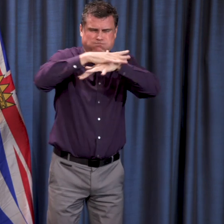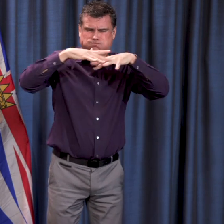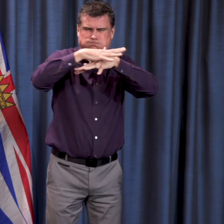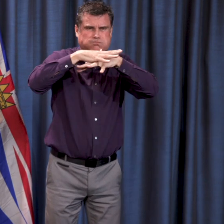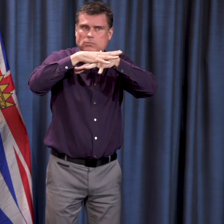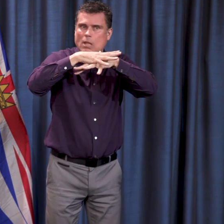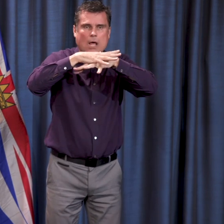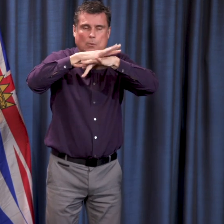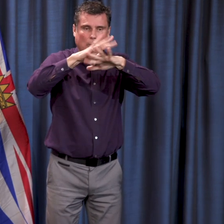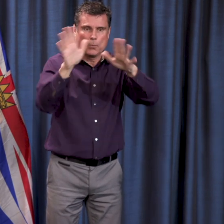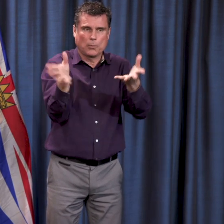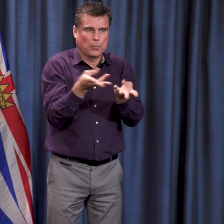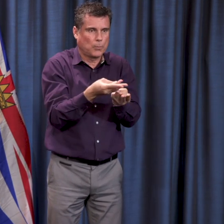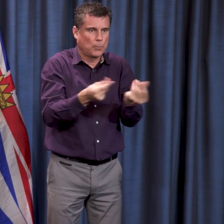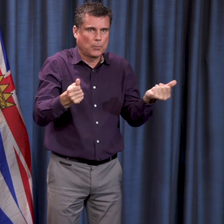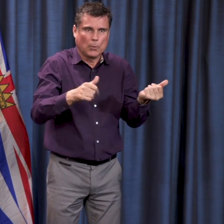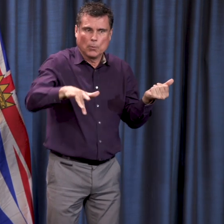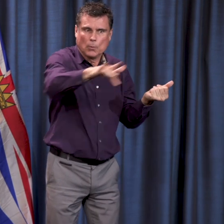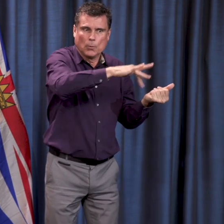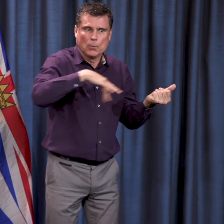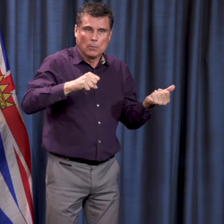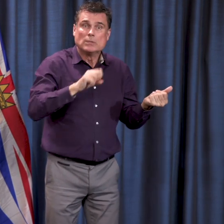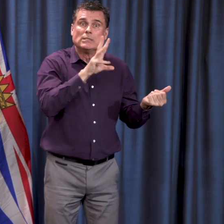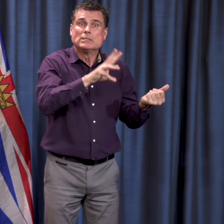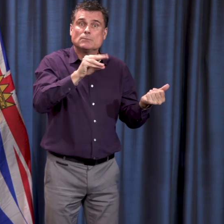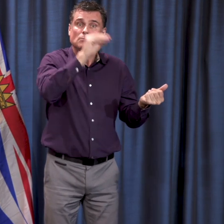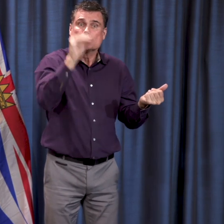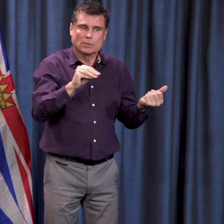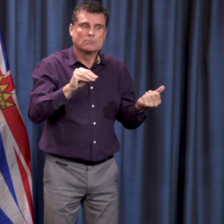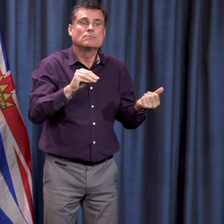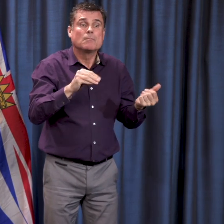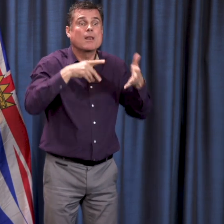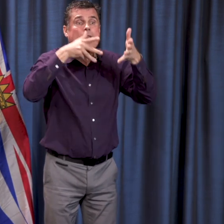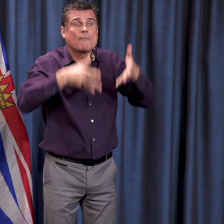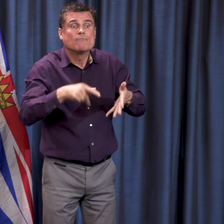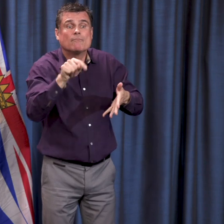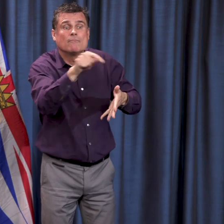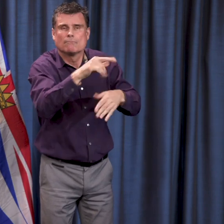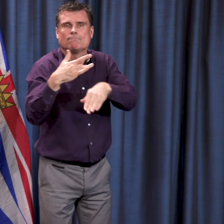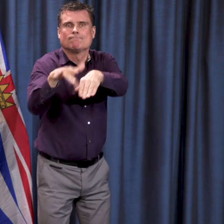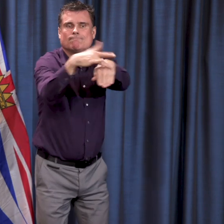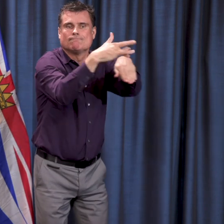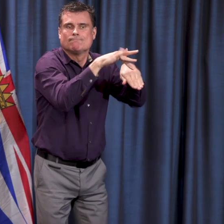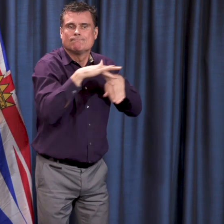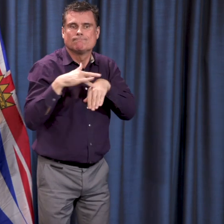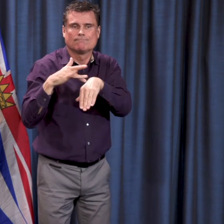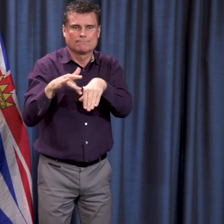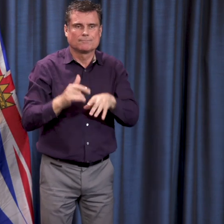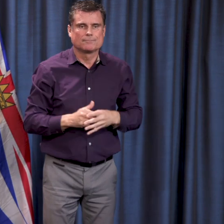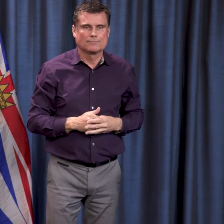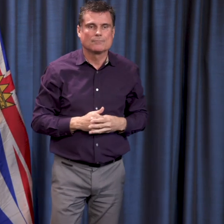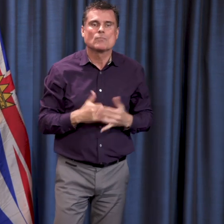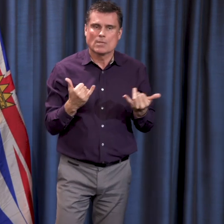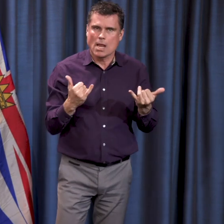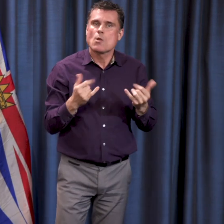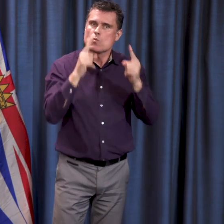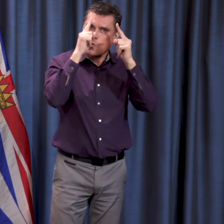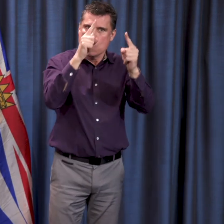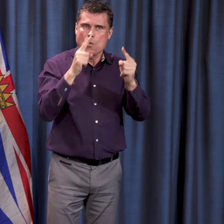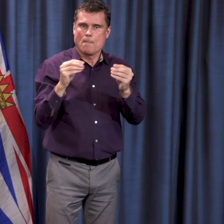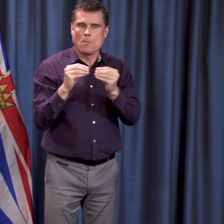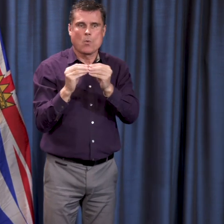BC hospitals at the present time, which is roughly what it was yesterday and, of course, less than it was last week and at any time